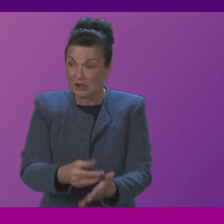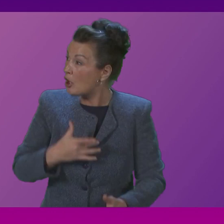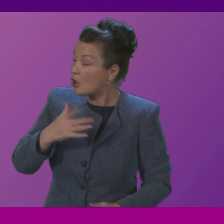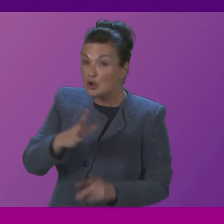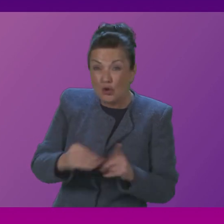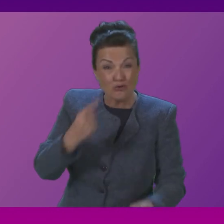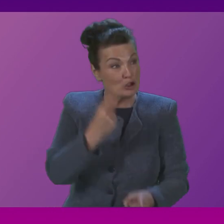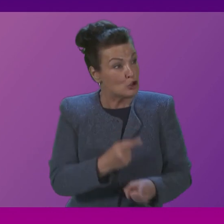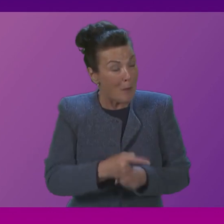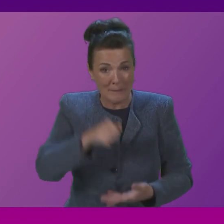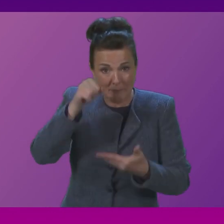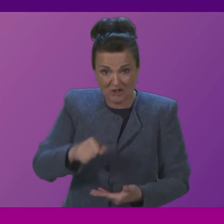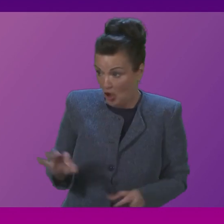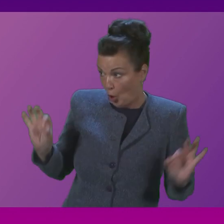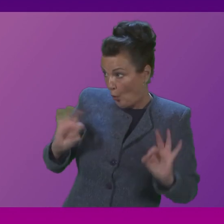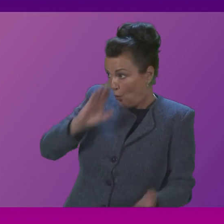services in Scotland